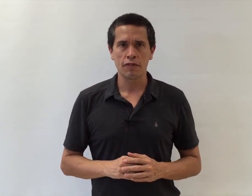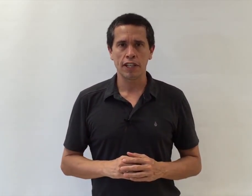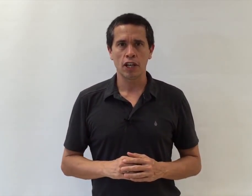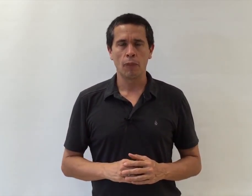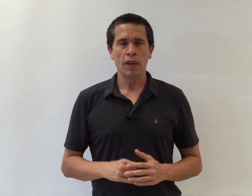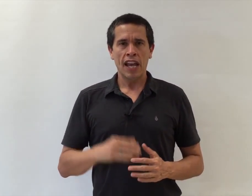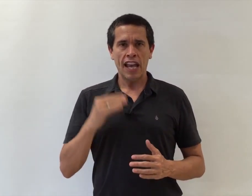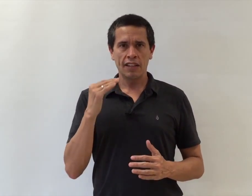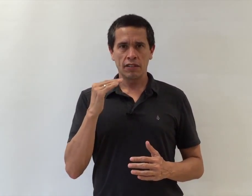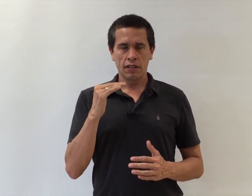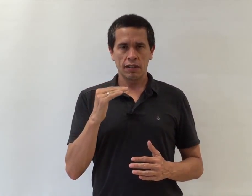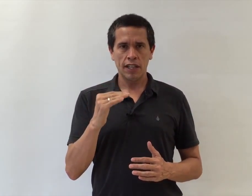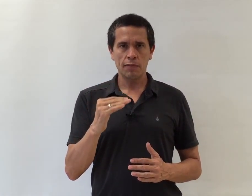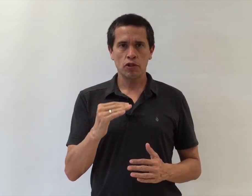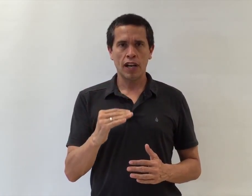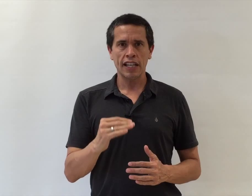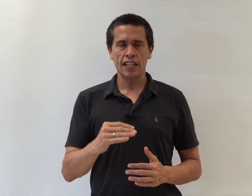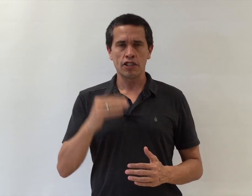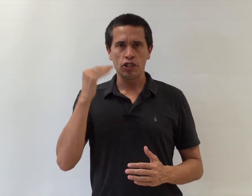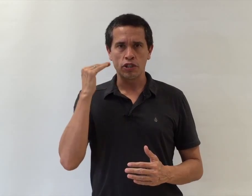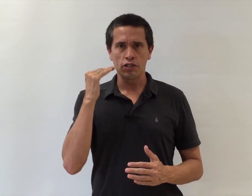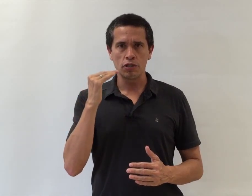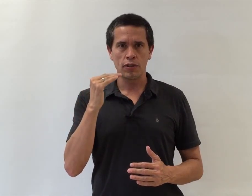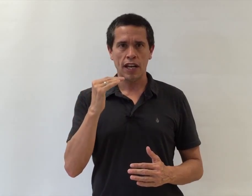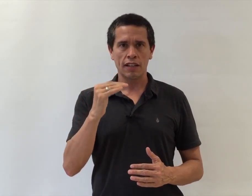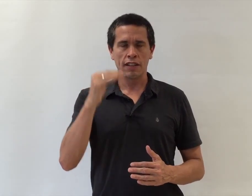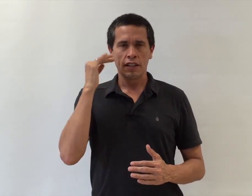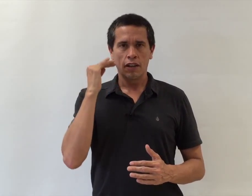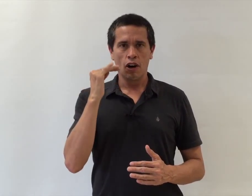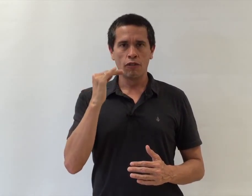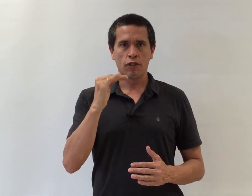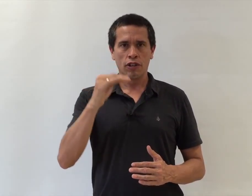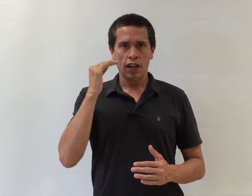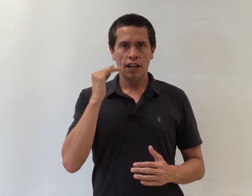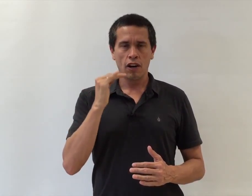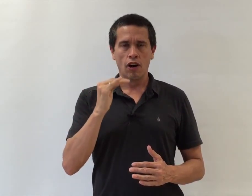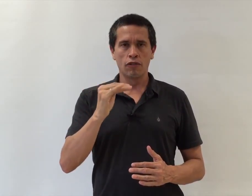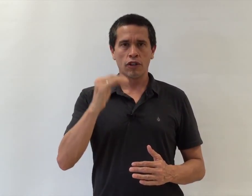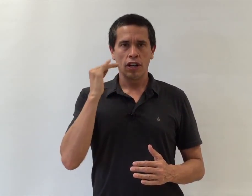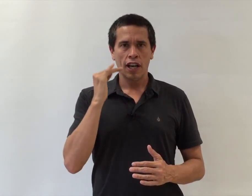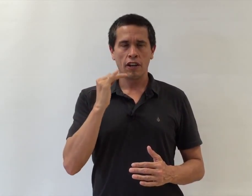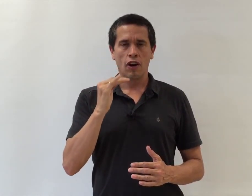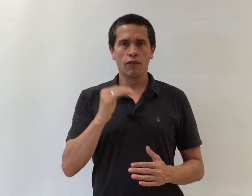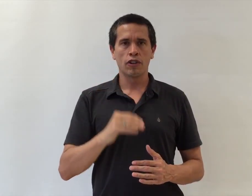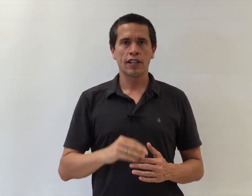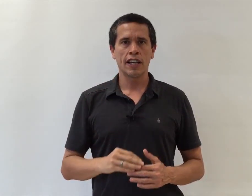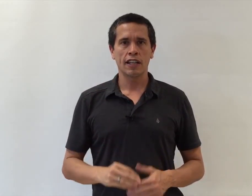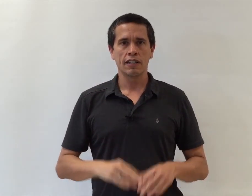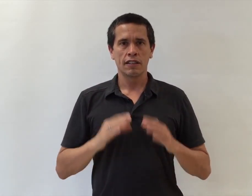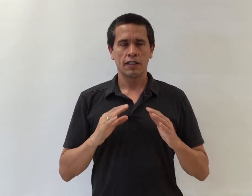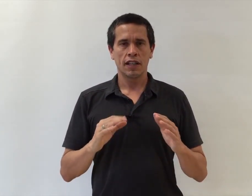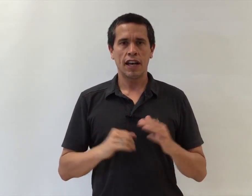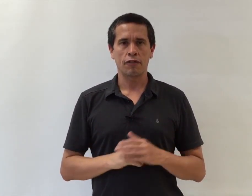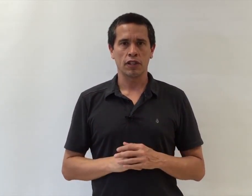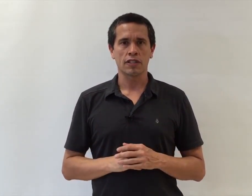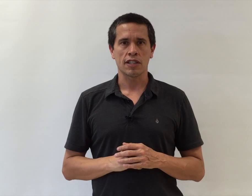the video and keep trying it until you can do that over and over and over again effortlessly.